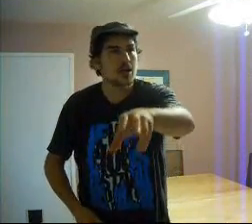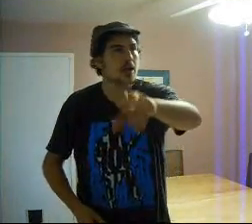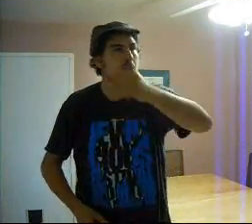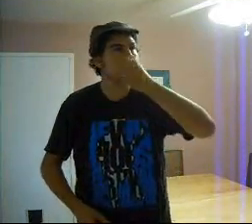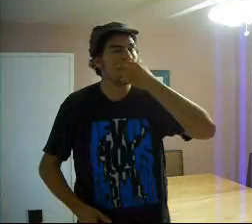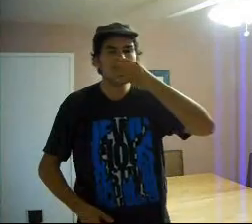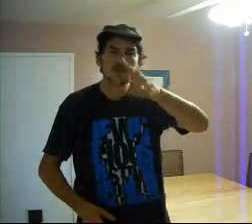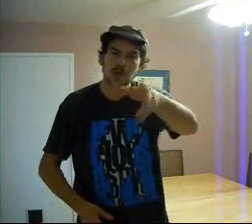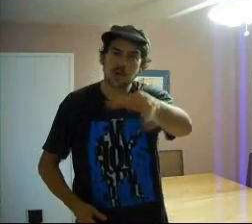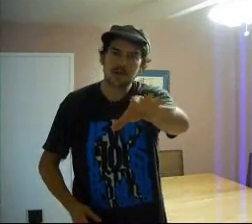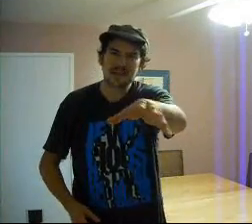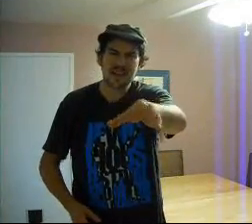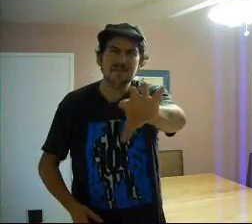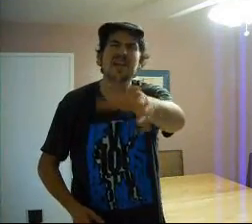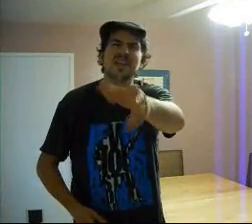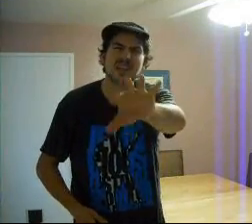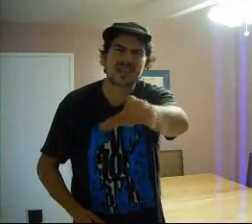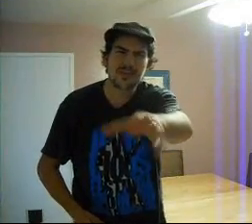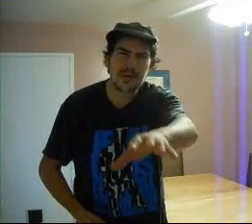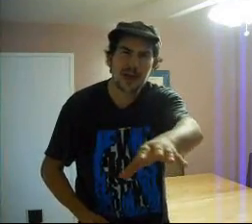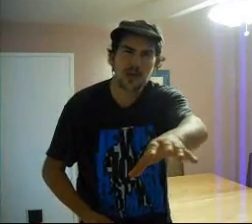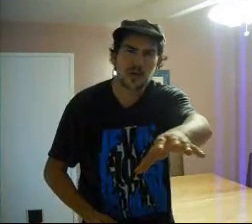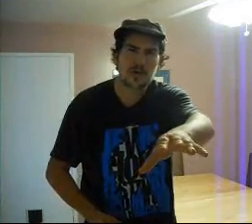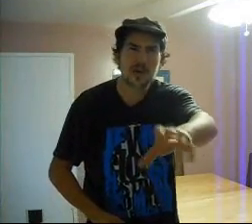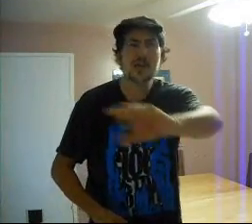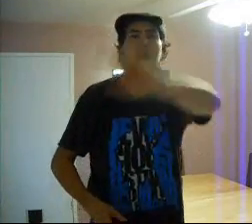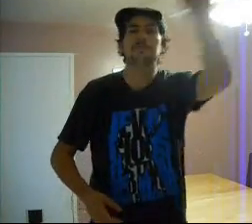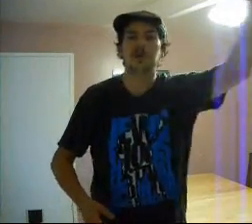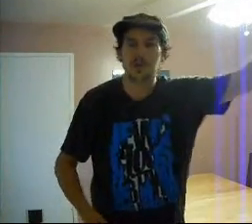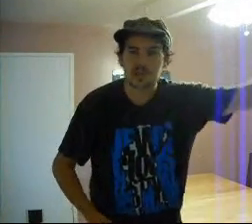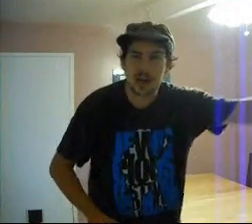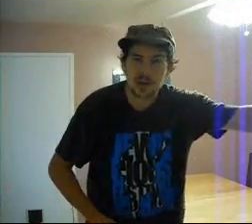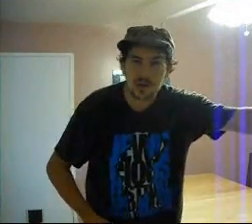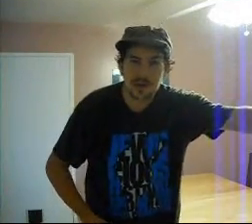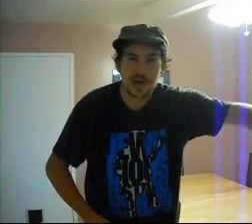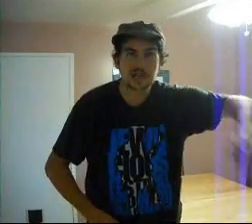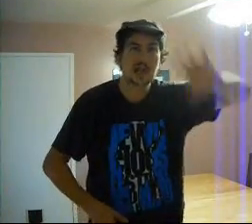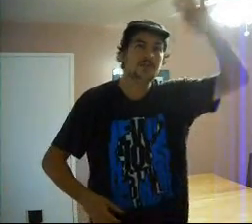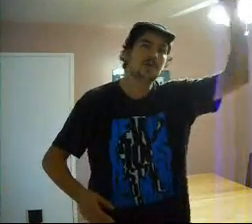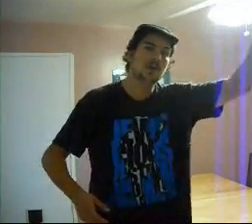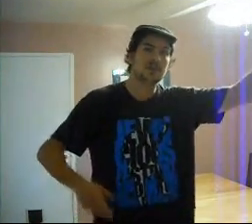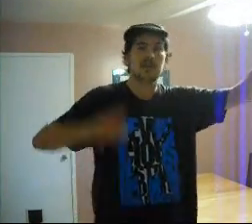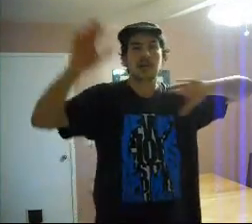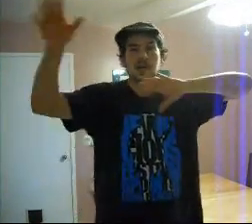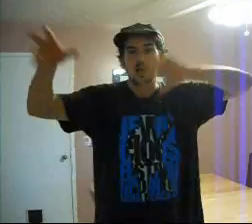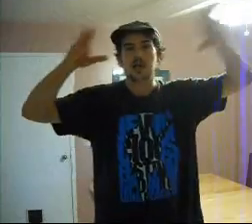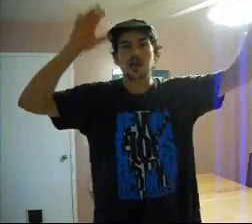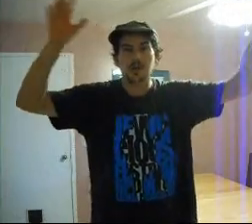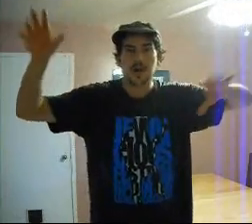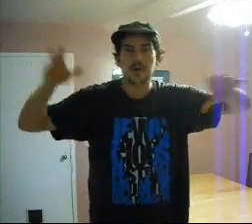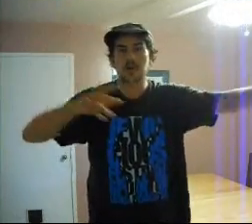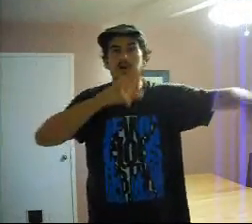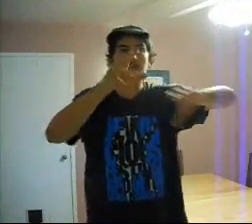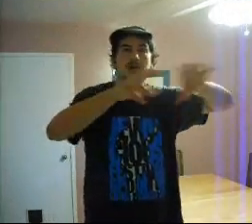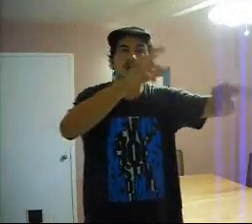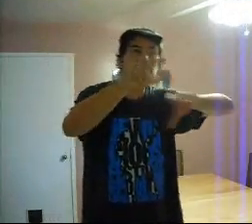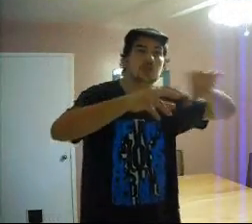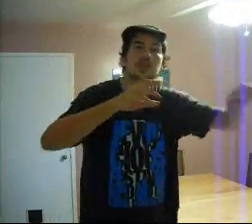And I don't know if the corn sack. I'm not such a fan of the corn sack. Not because it's modern orthodox. Not because. You know whatever. I don't want to appear too left